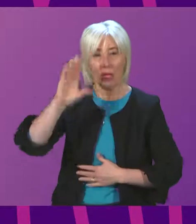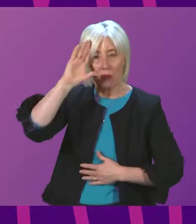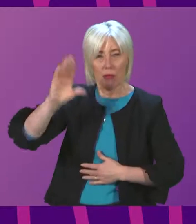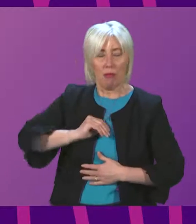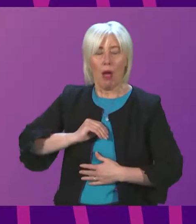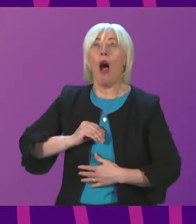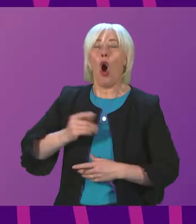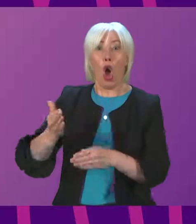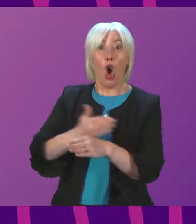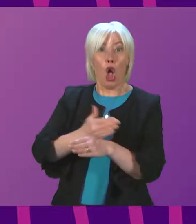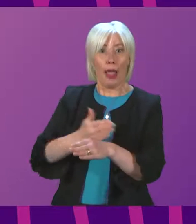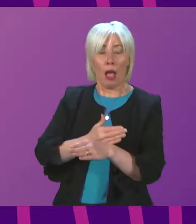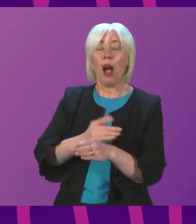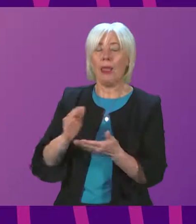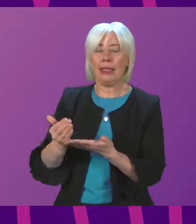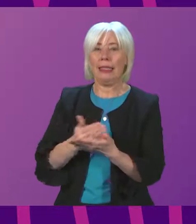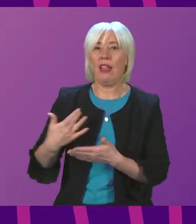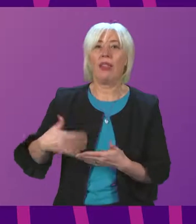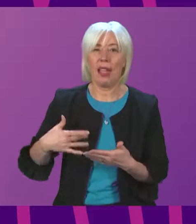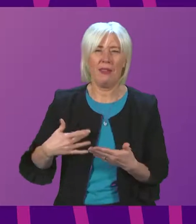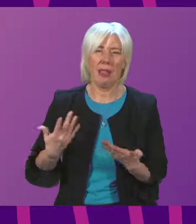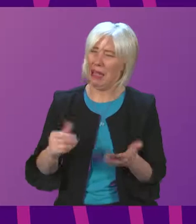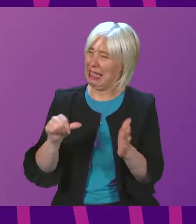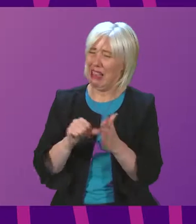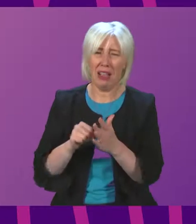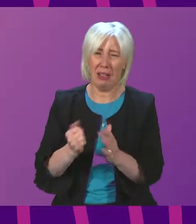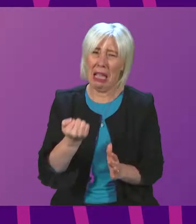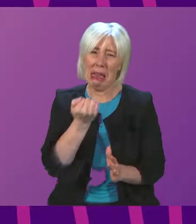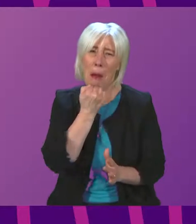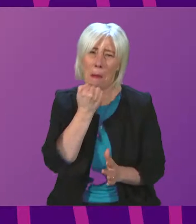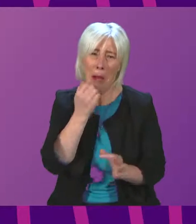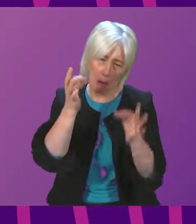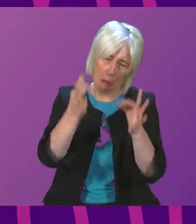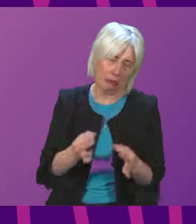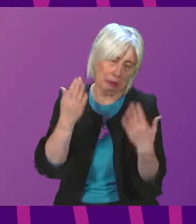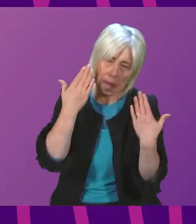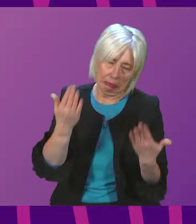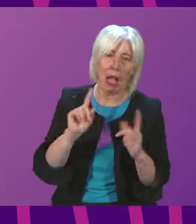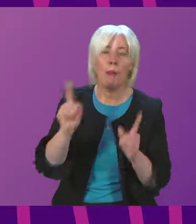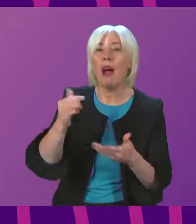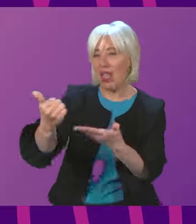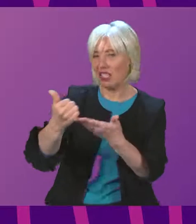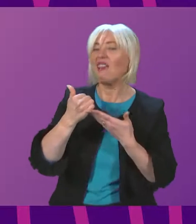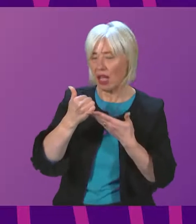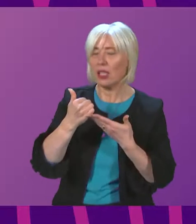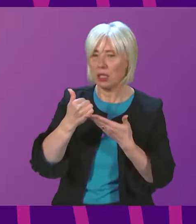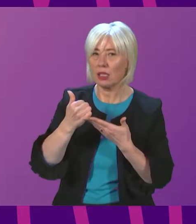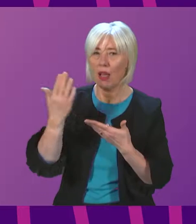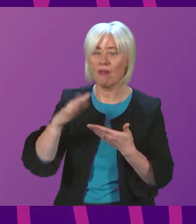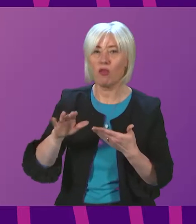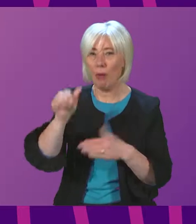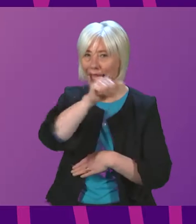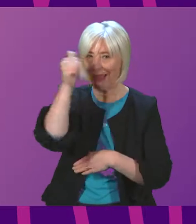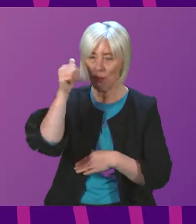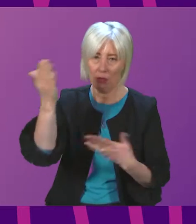and more lives will be saved in Scotland each year. It's hard to put a figure on that, but certainly that is the advice that we've been given by the